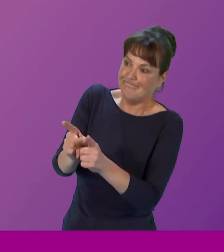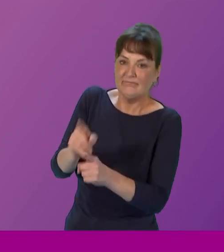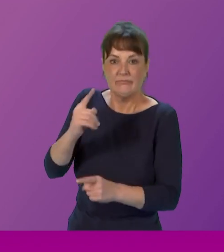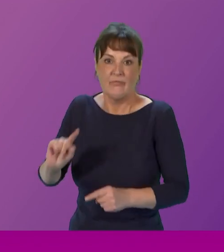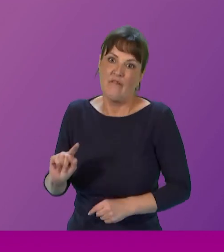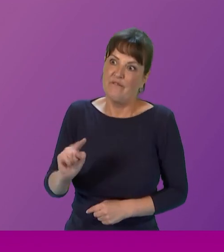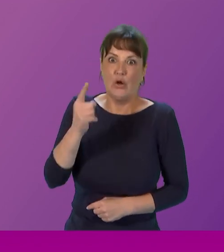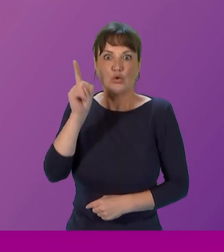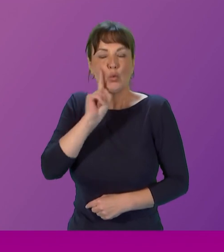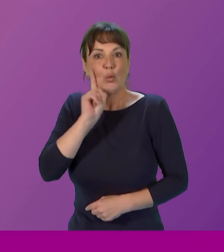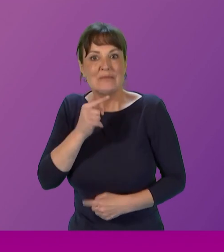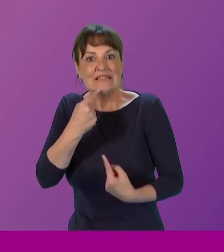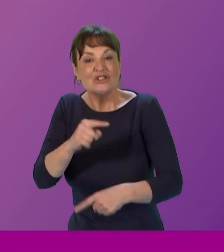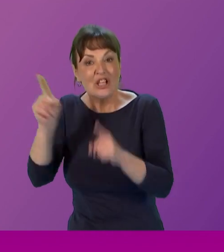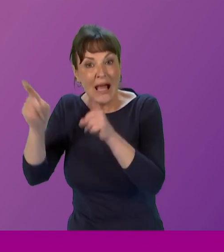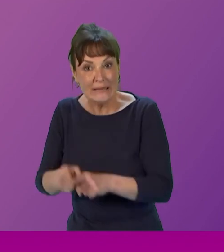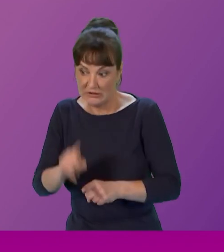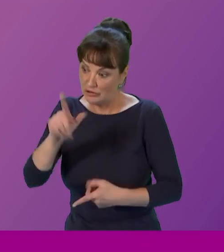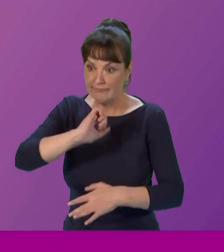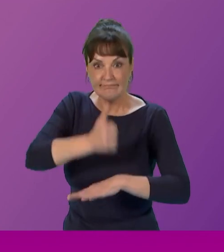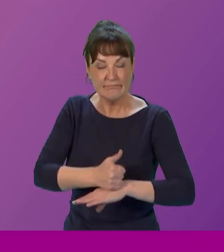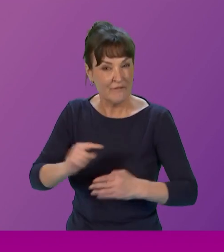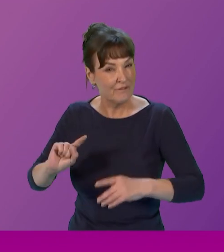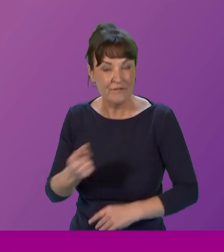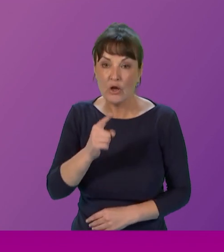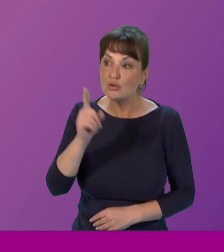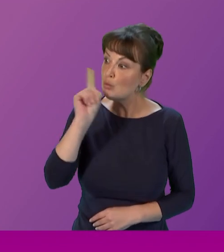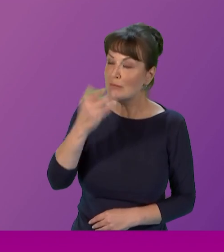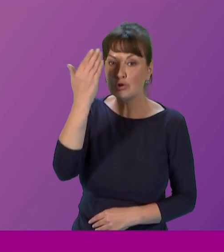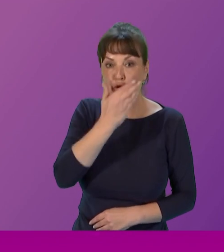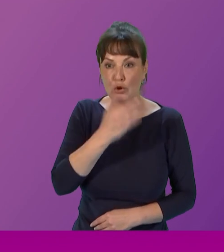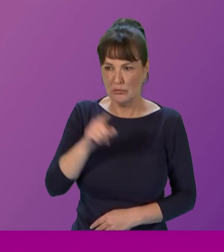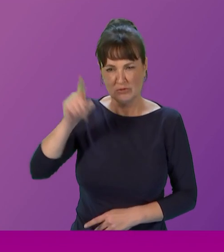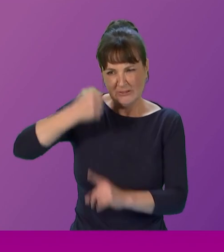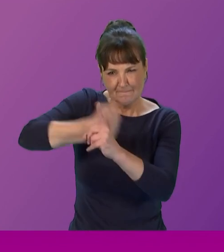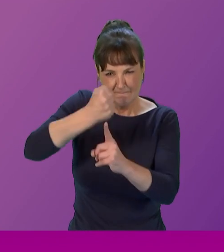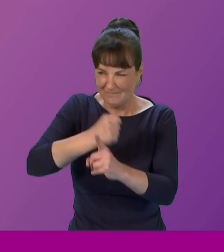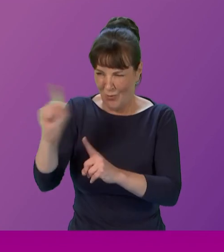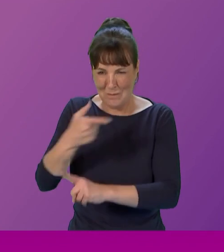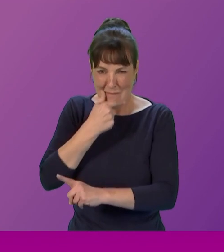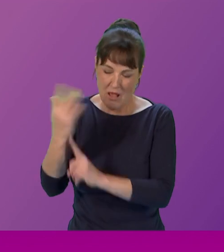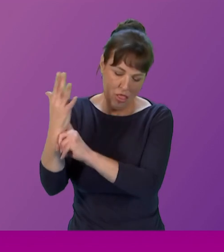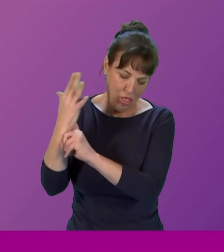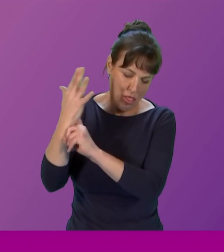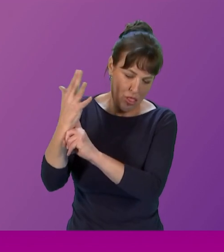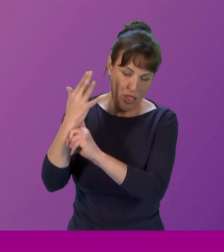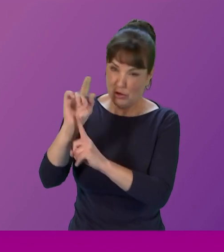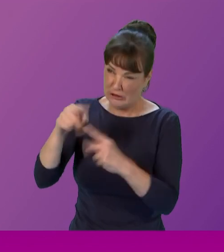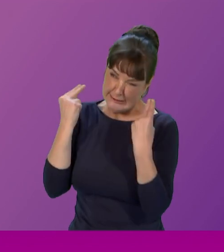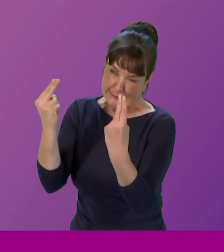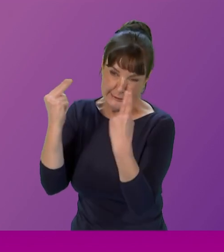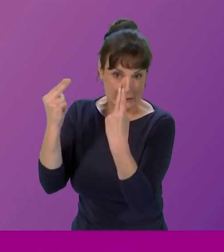first girl's school along with her husband jyothi rao fule savitri by fought patriarchy and casteism when very few did